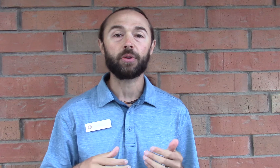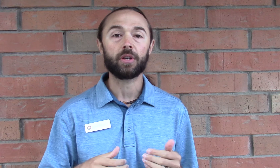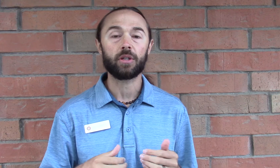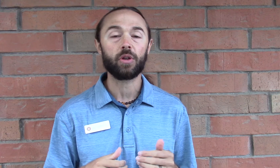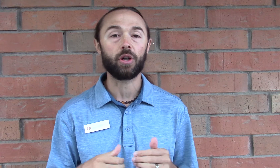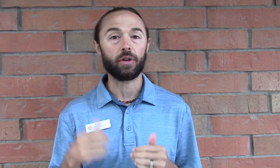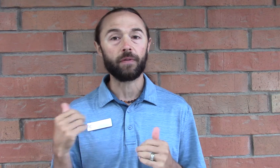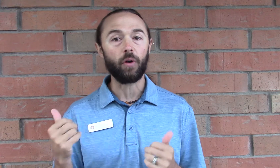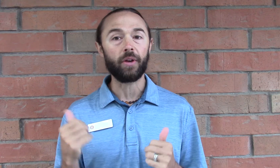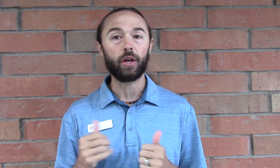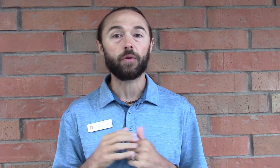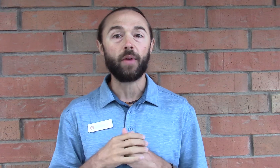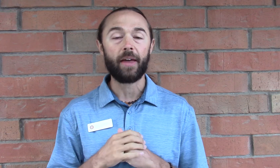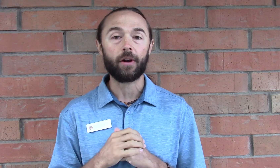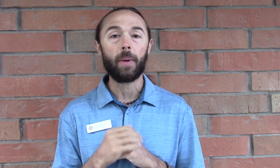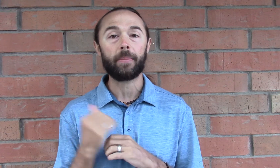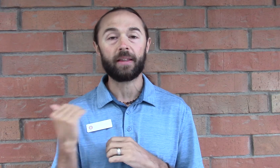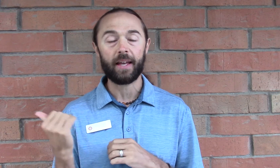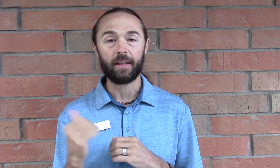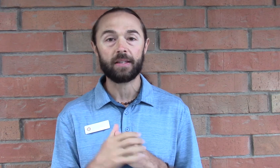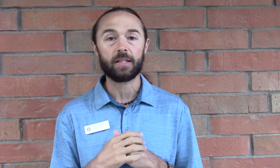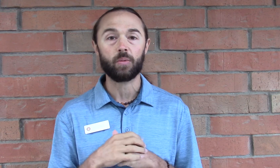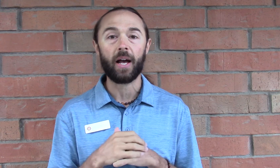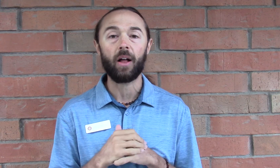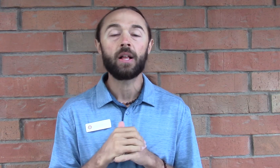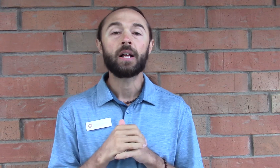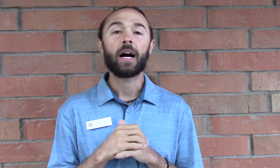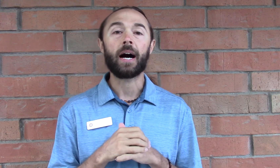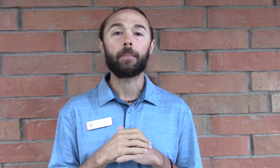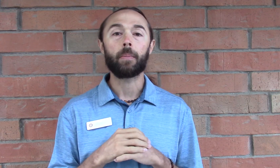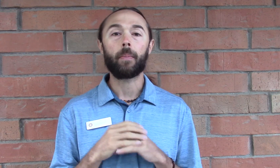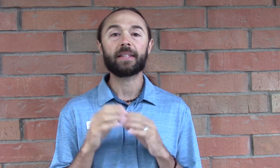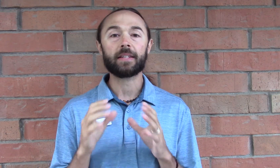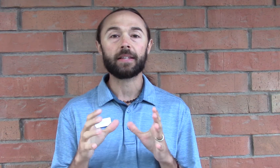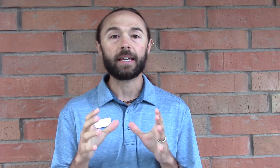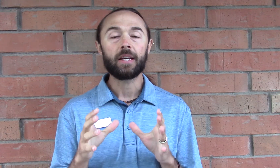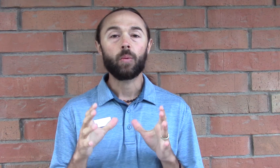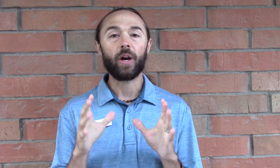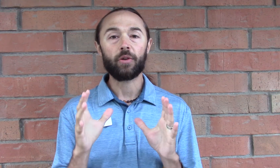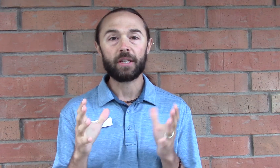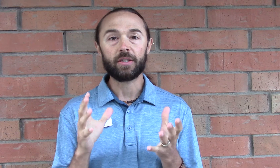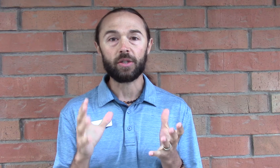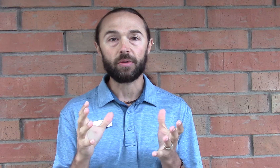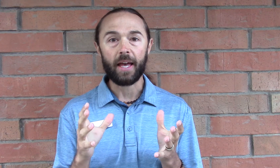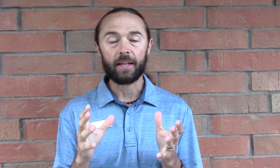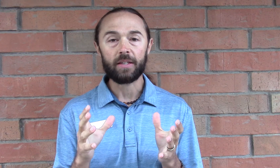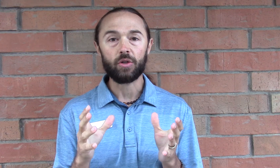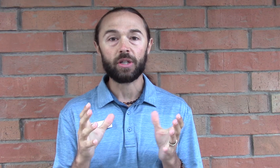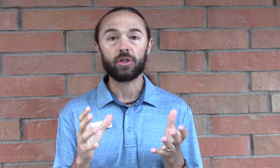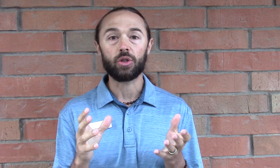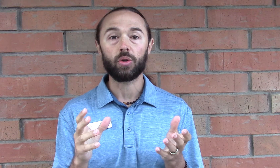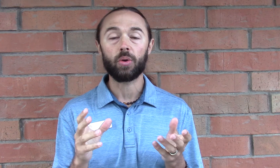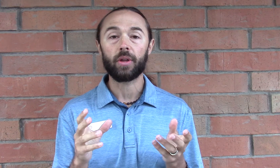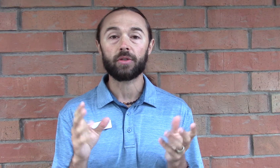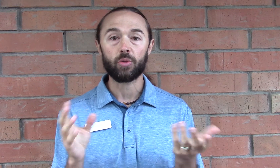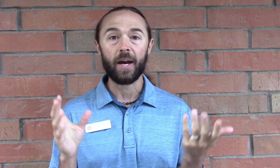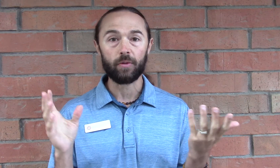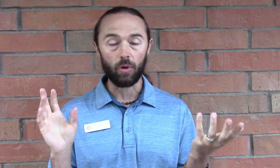can you can go to the full video if you'd rather. I'll pop it at the end of this as well. But basically what you need to do then is you need to do the supine roll